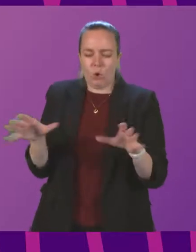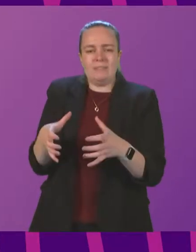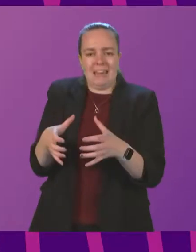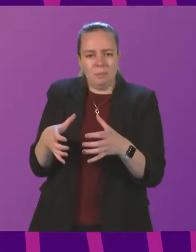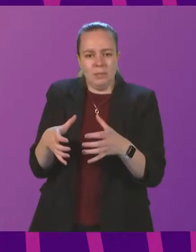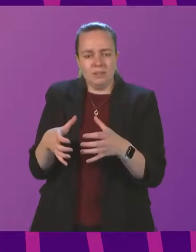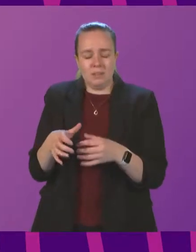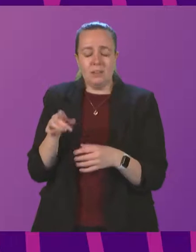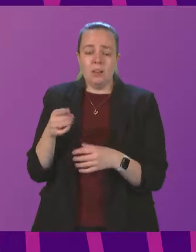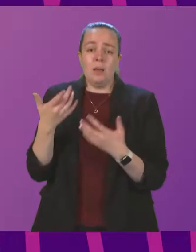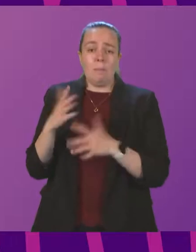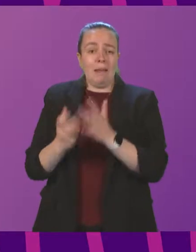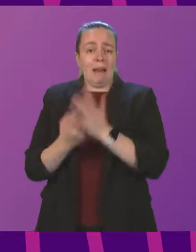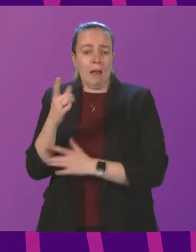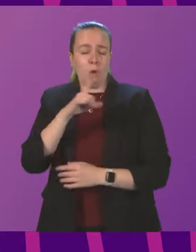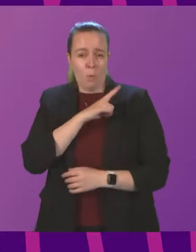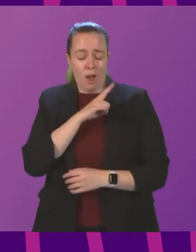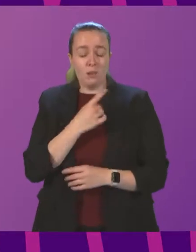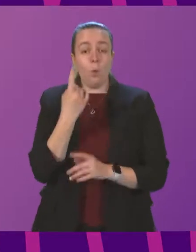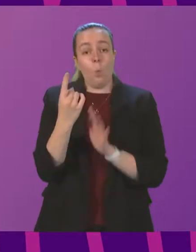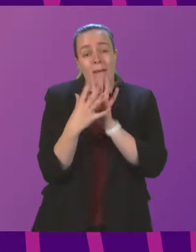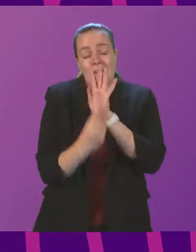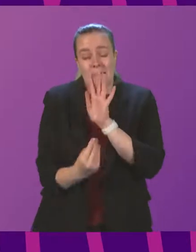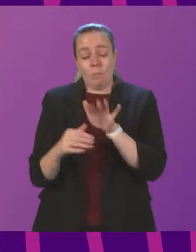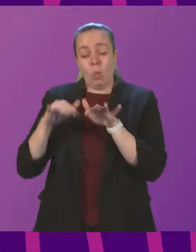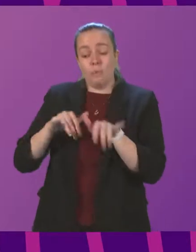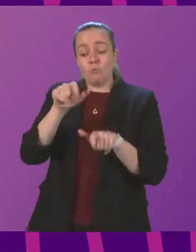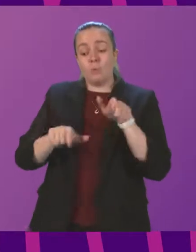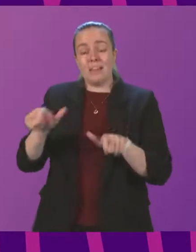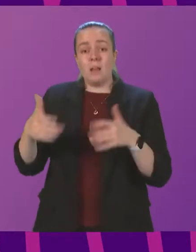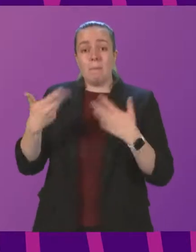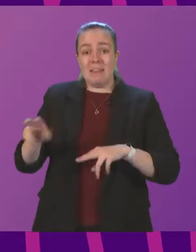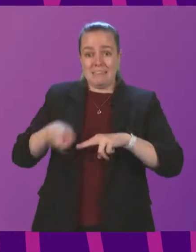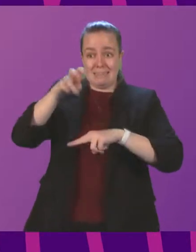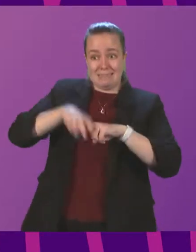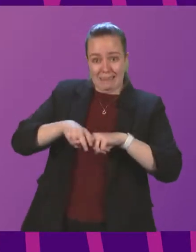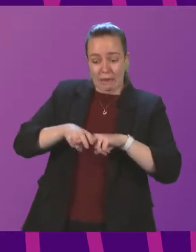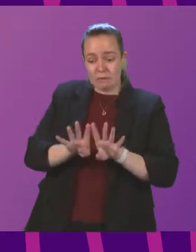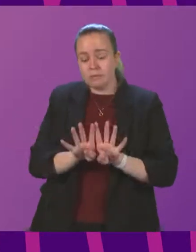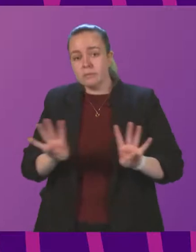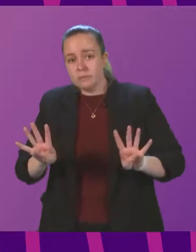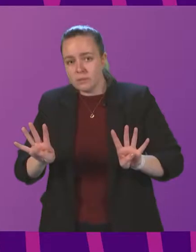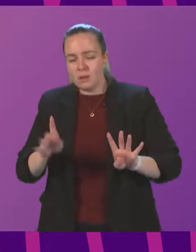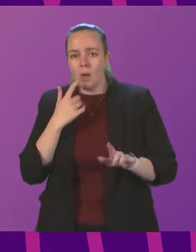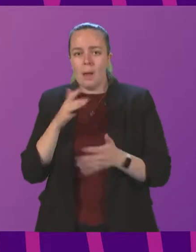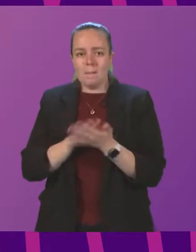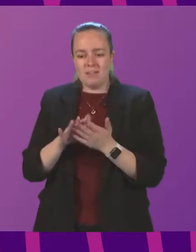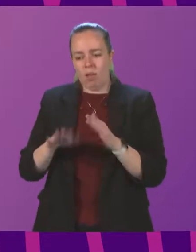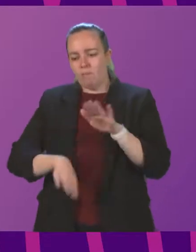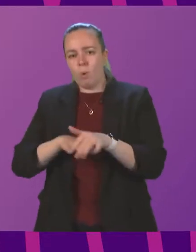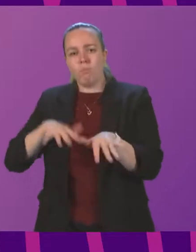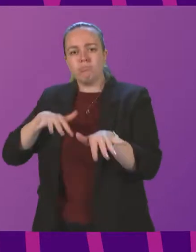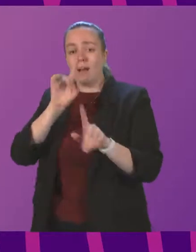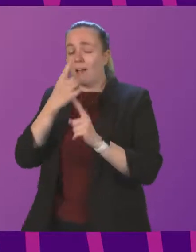because, in one example, the protesters that had sat down in front of the march were stopping the rest of the march from taking place